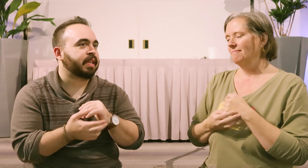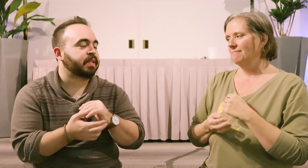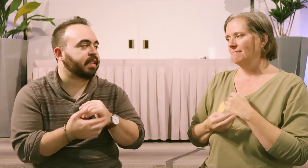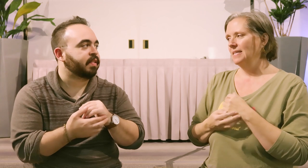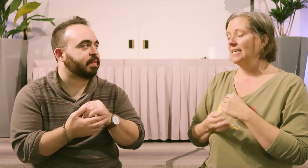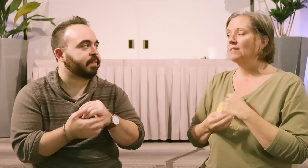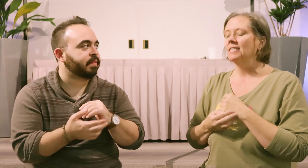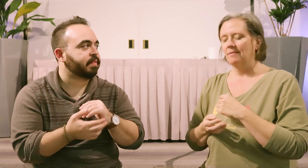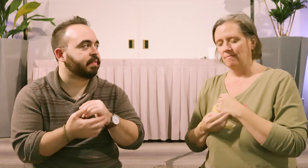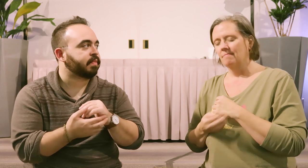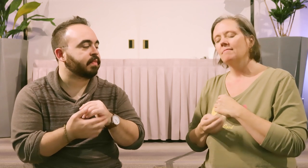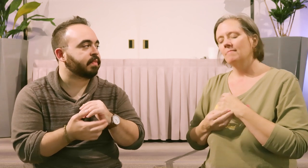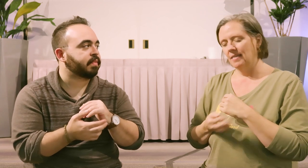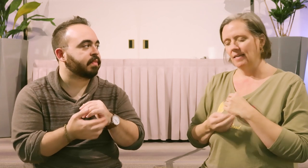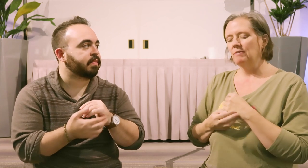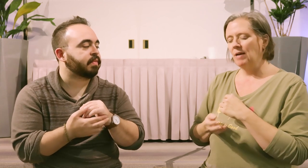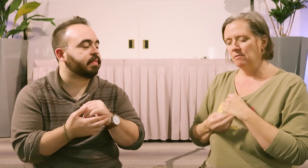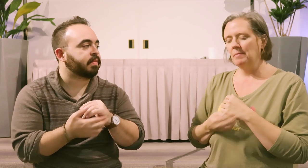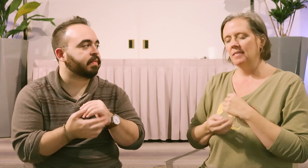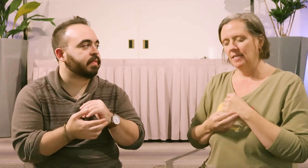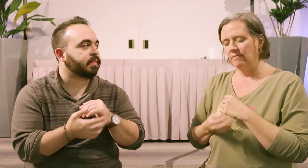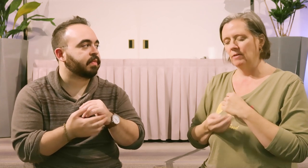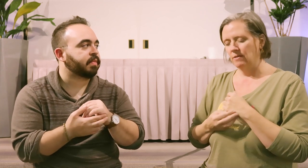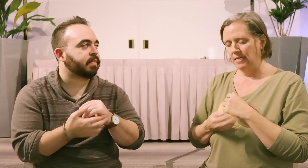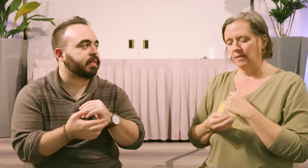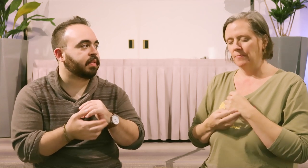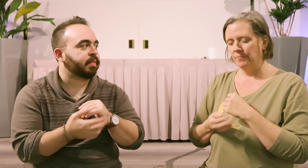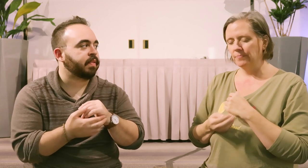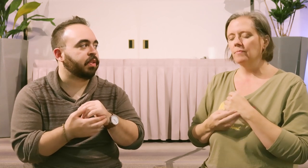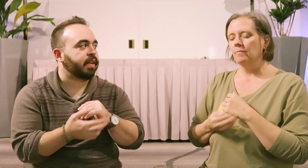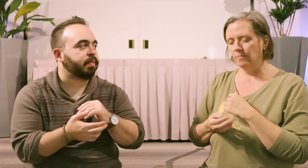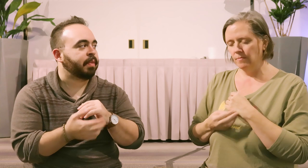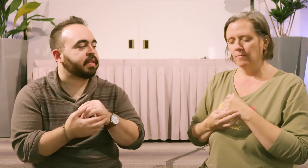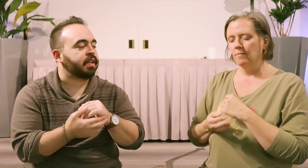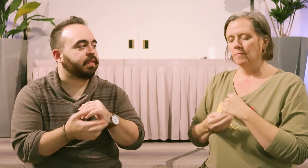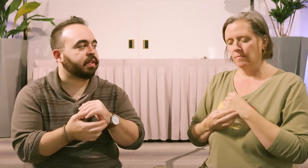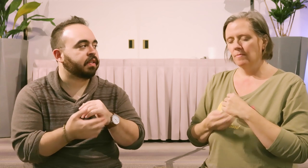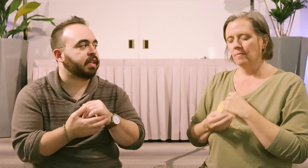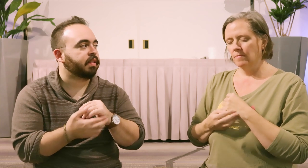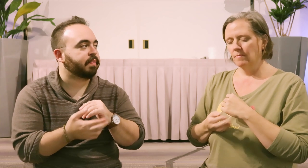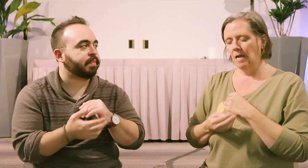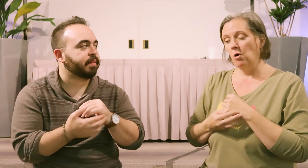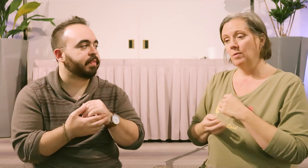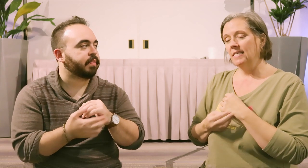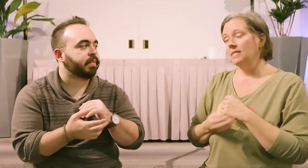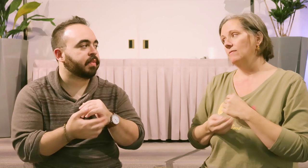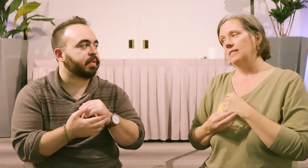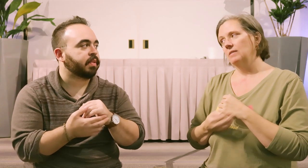Guilty. Guilty. Yeah. Even though I haven't met my son and I feel guilty. Even though I haven't met my son and I feel guilty. I'm open to the idea of accepting